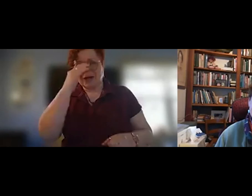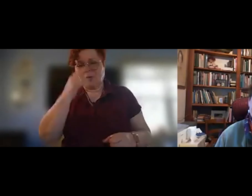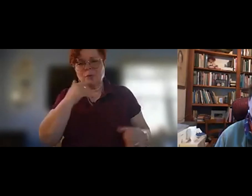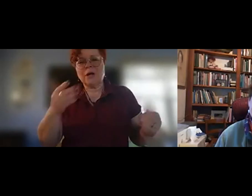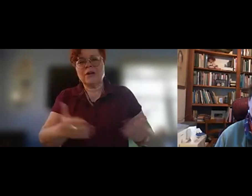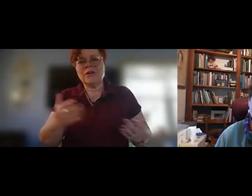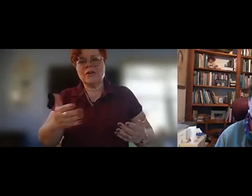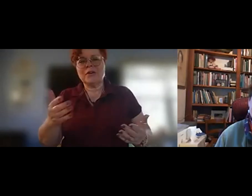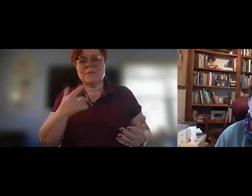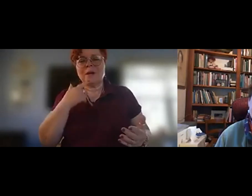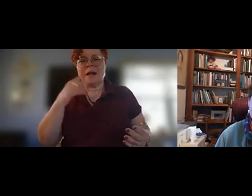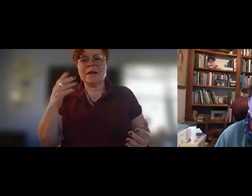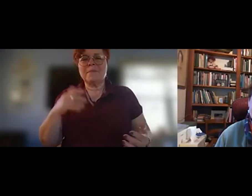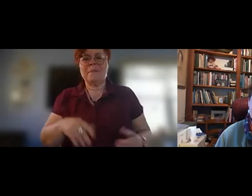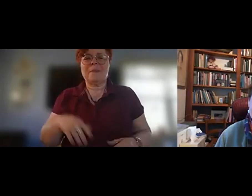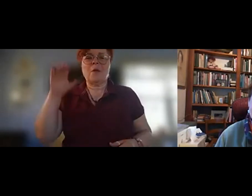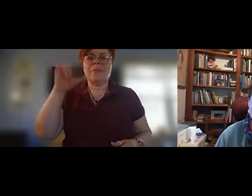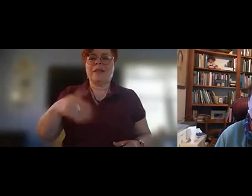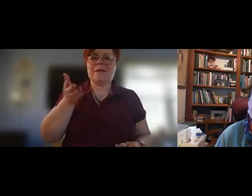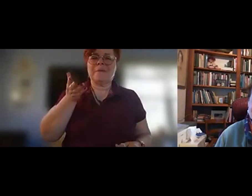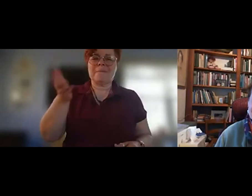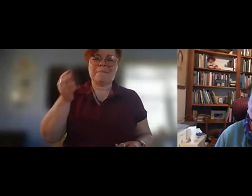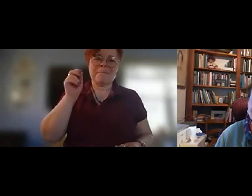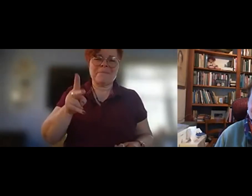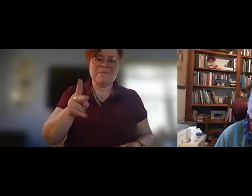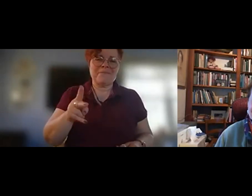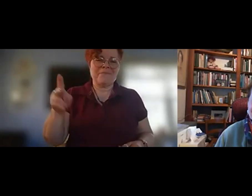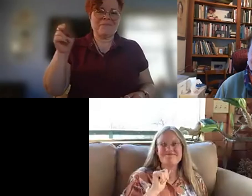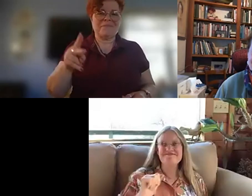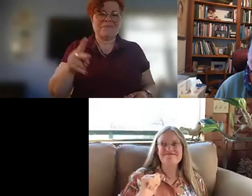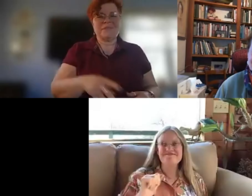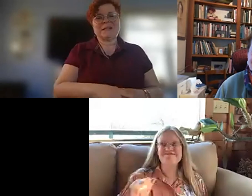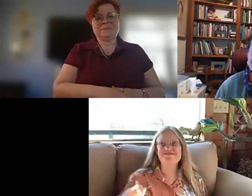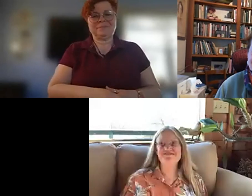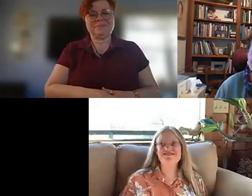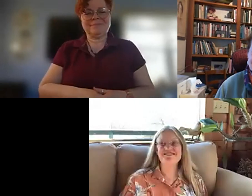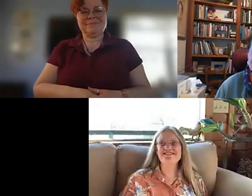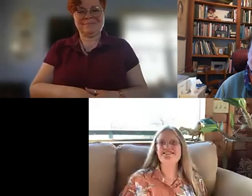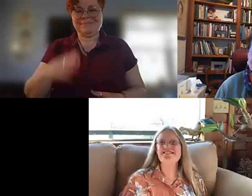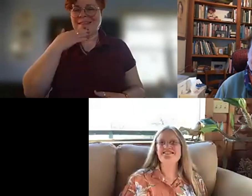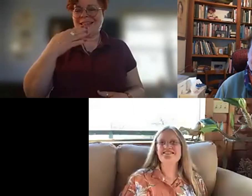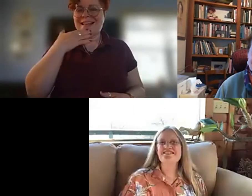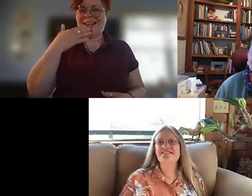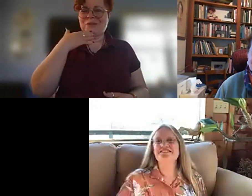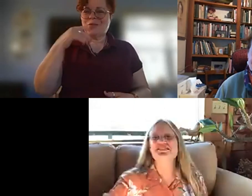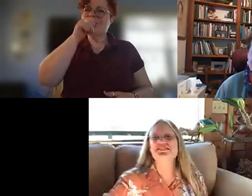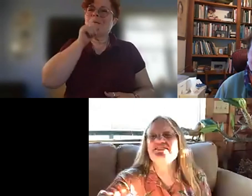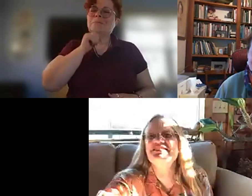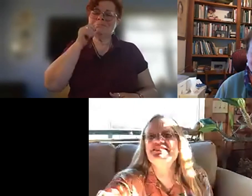just gone right up there you are of course there you are thank you jenny for bearing with me there you can unmute